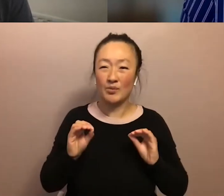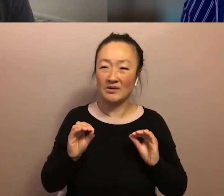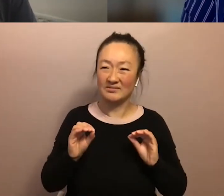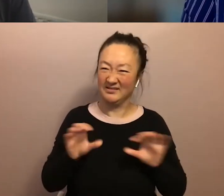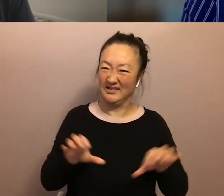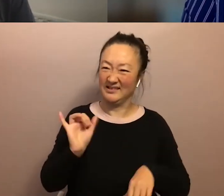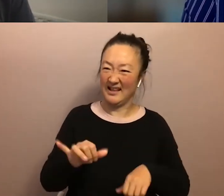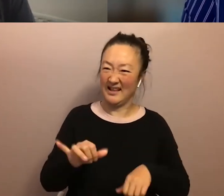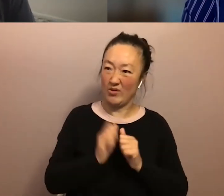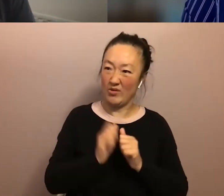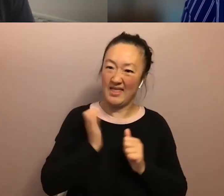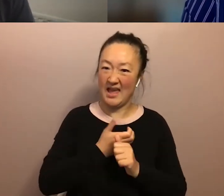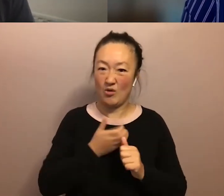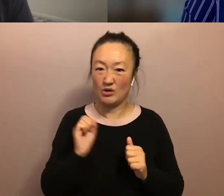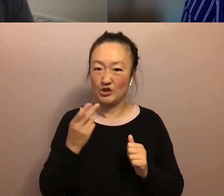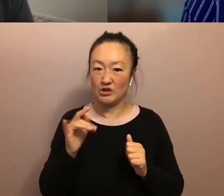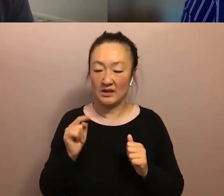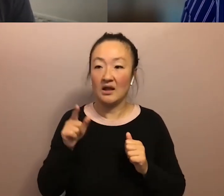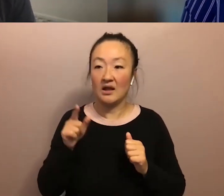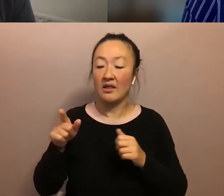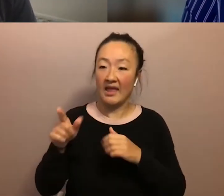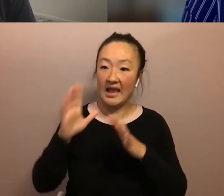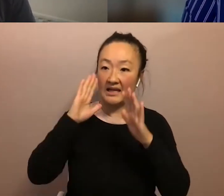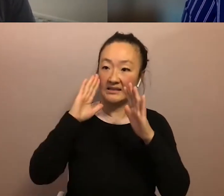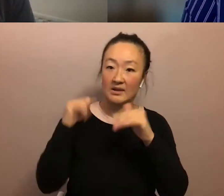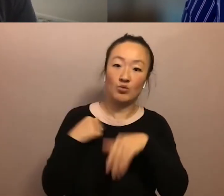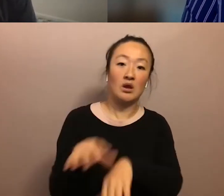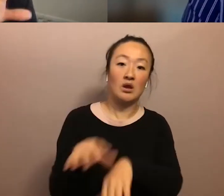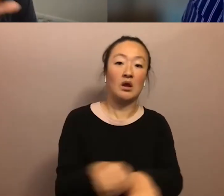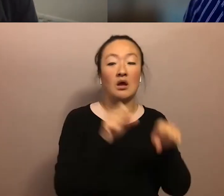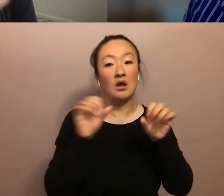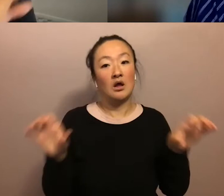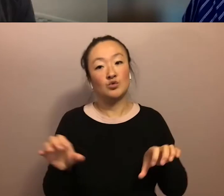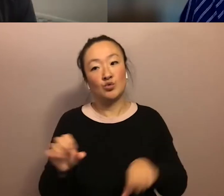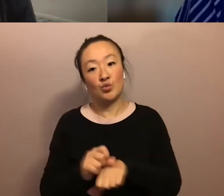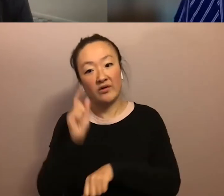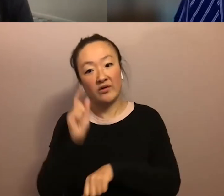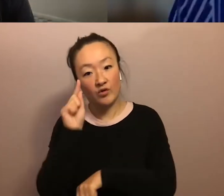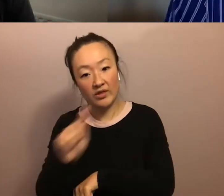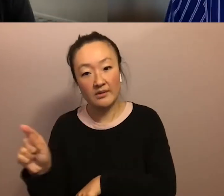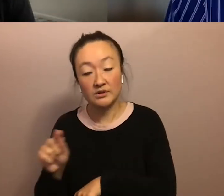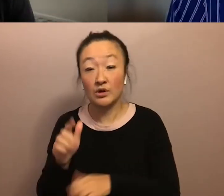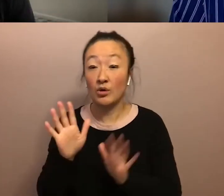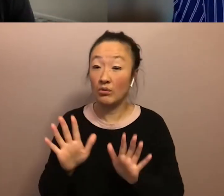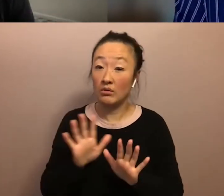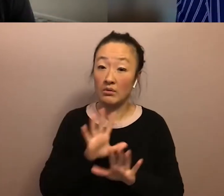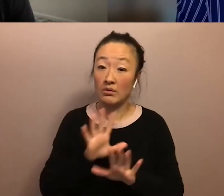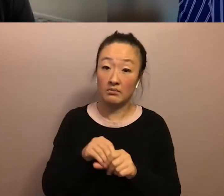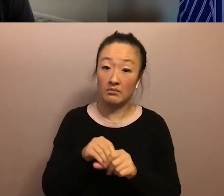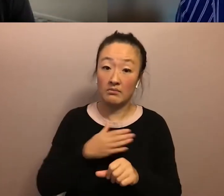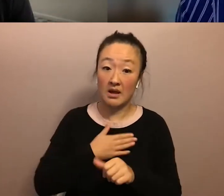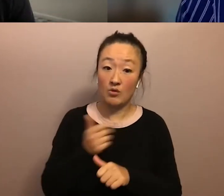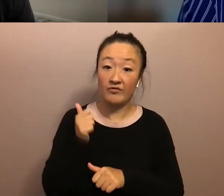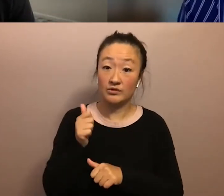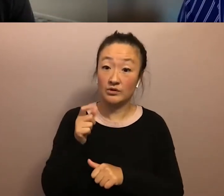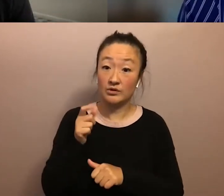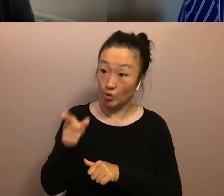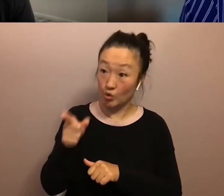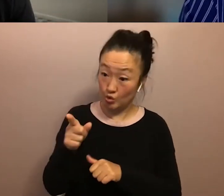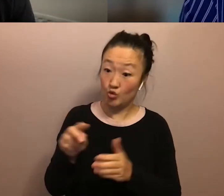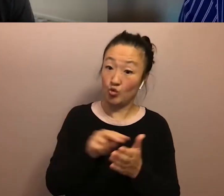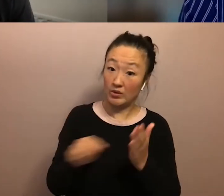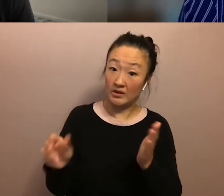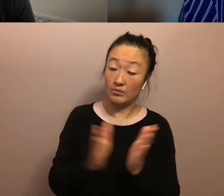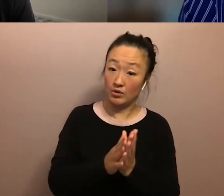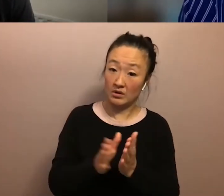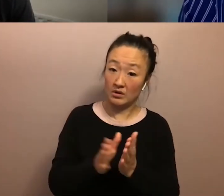Everyone just expects us to do the work for them. Um, so a part of that refusal in the book is like, you're reading a book, read it